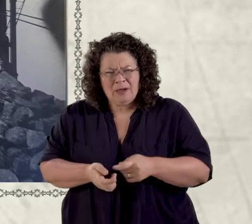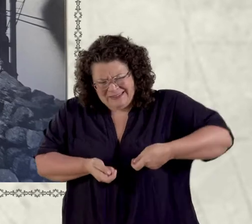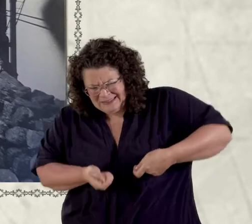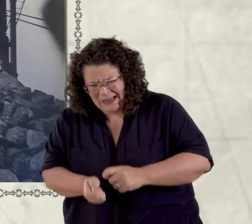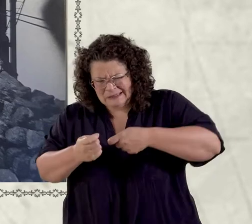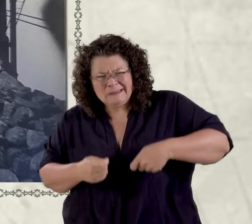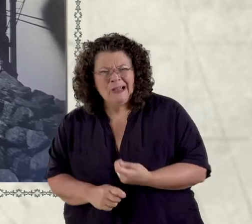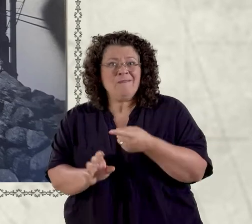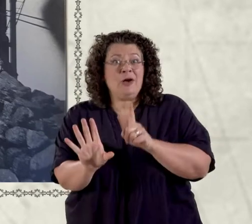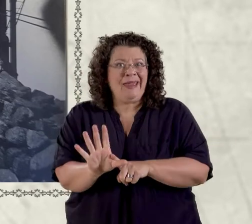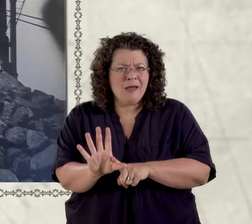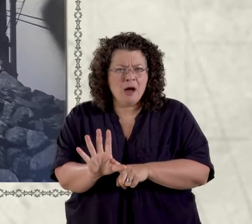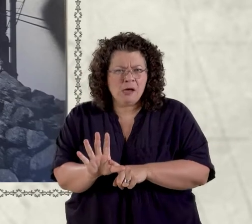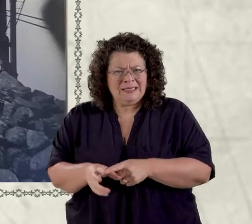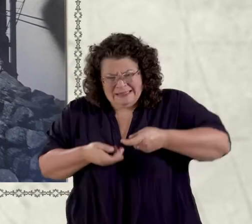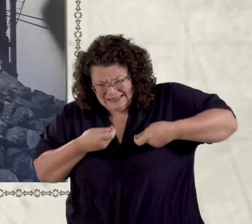dig dig for a year and a half